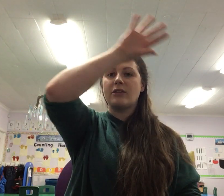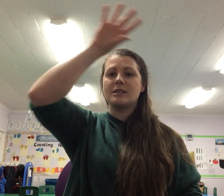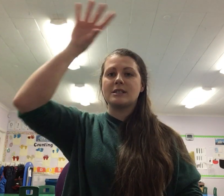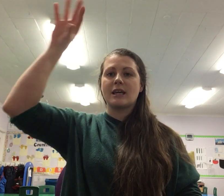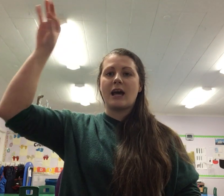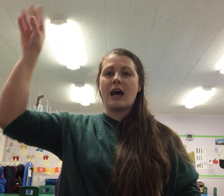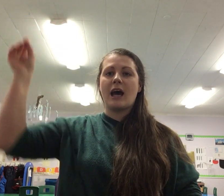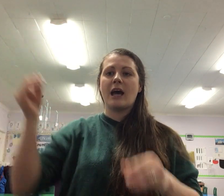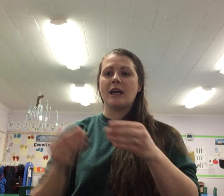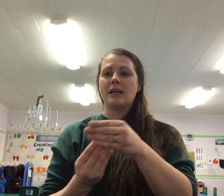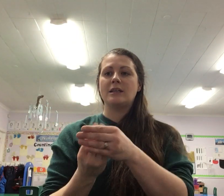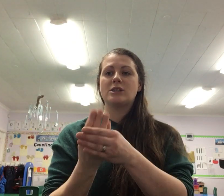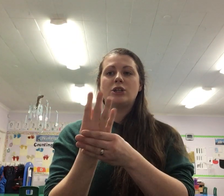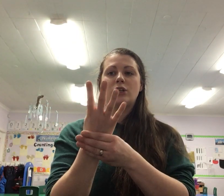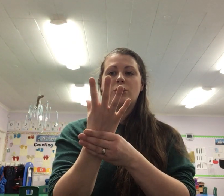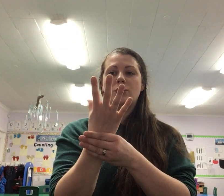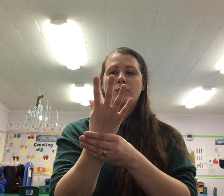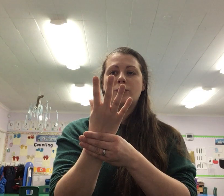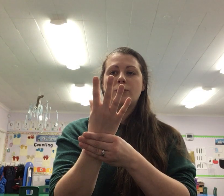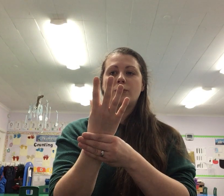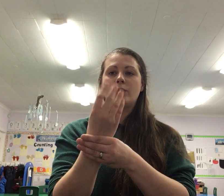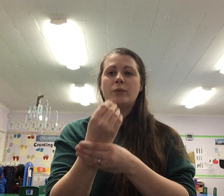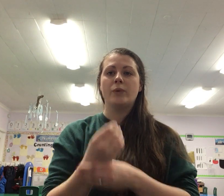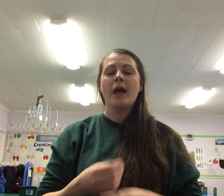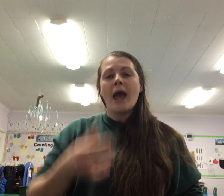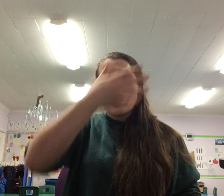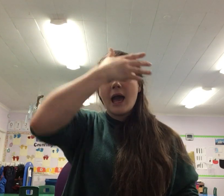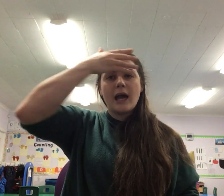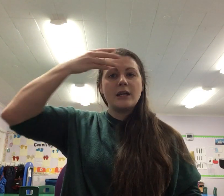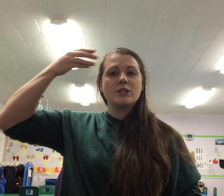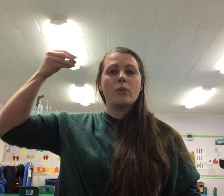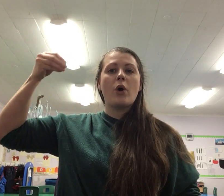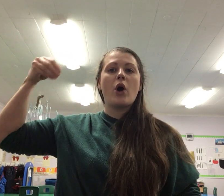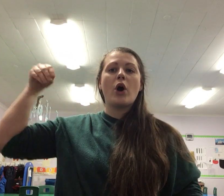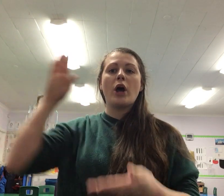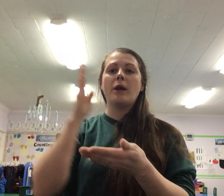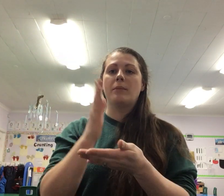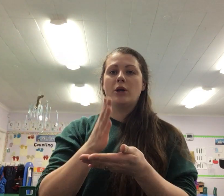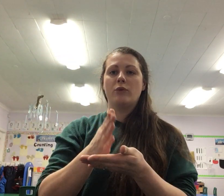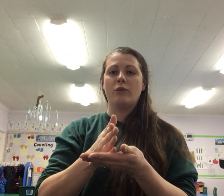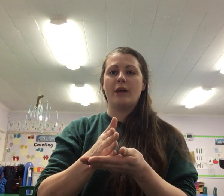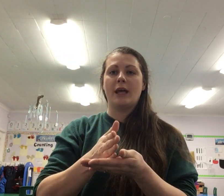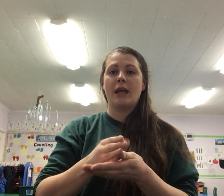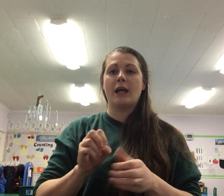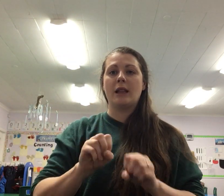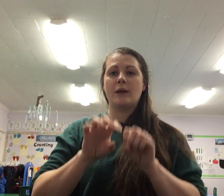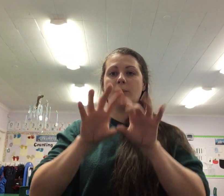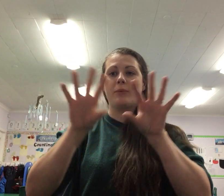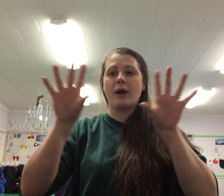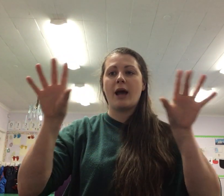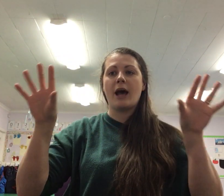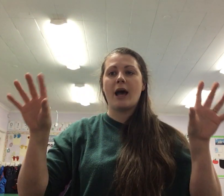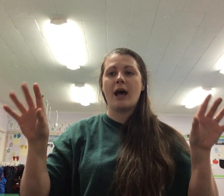the sky is blue. And it's warm and real and bright,